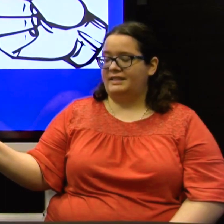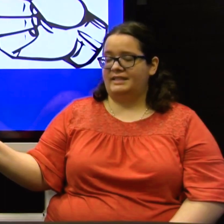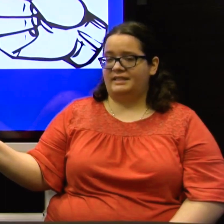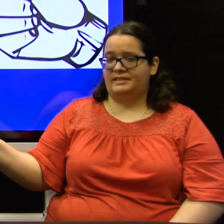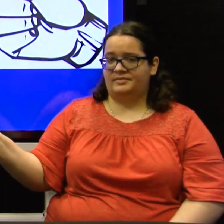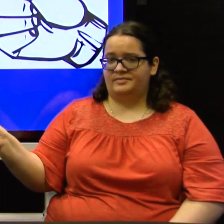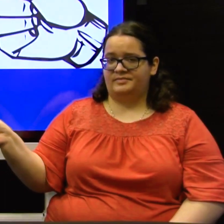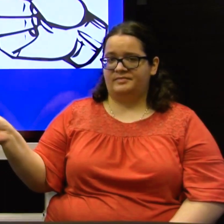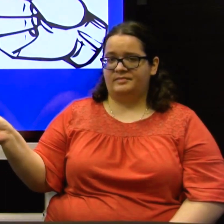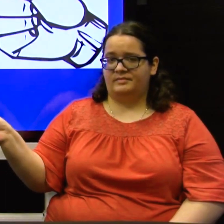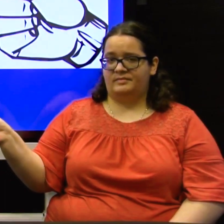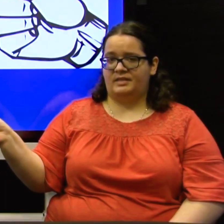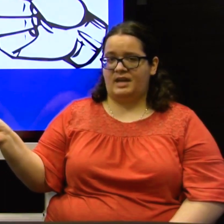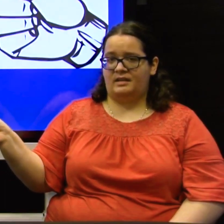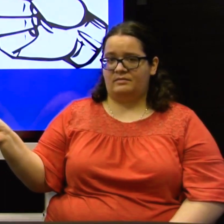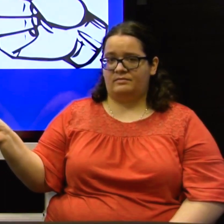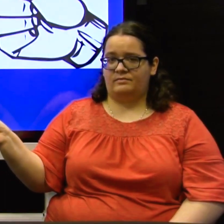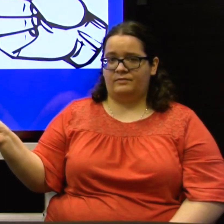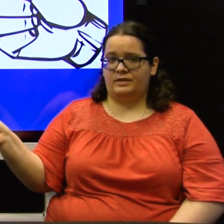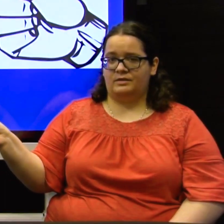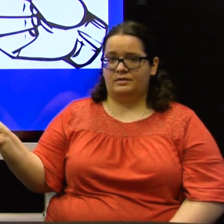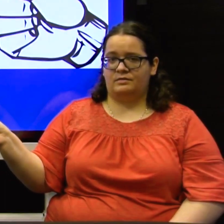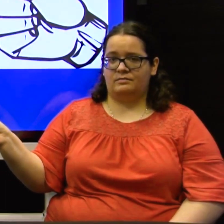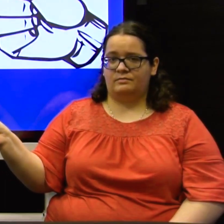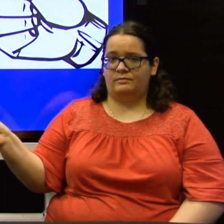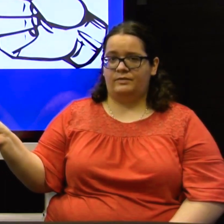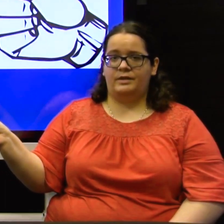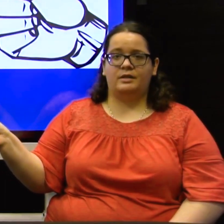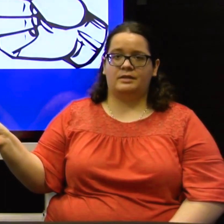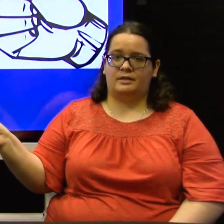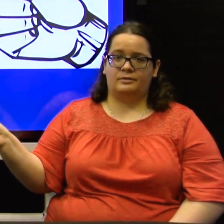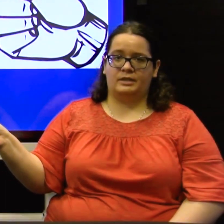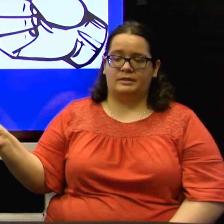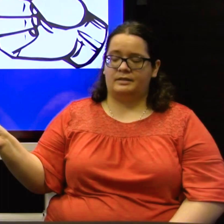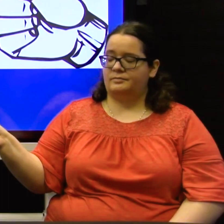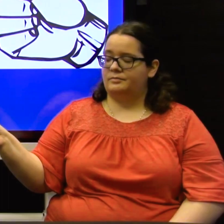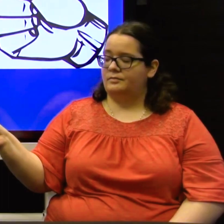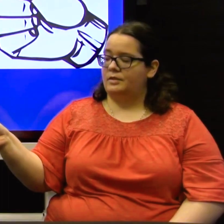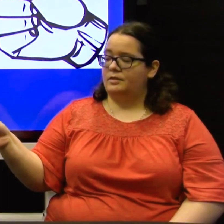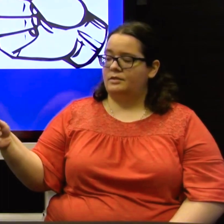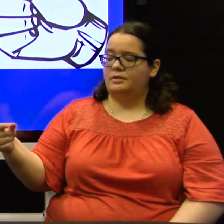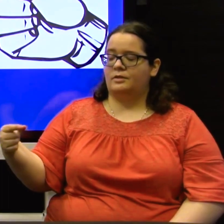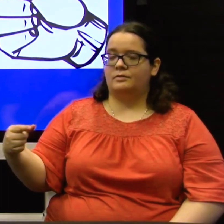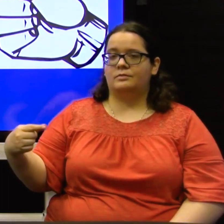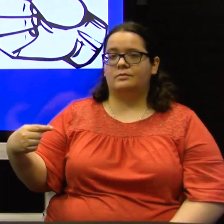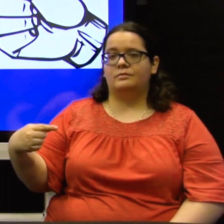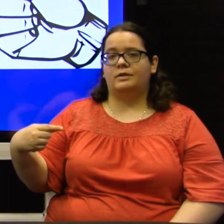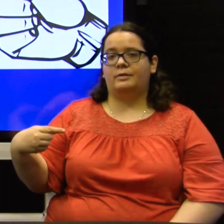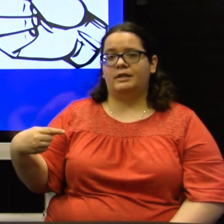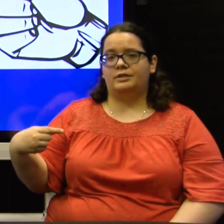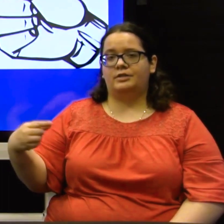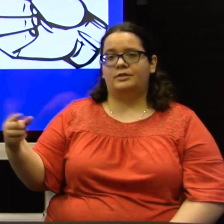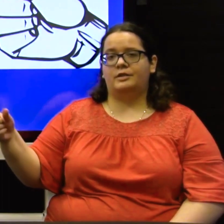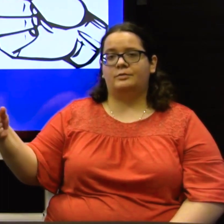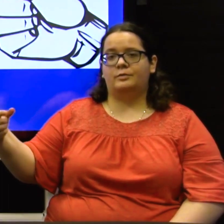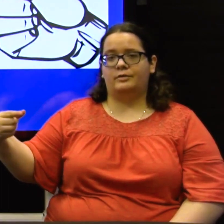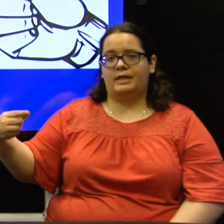this, that feels very unnatural, doesn't it? So, what you actually do is rotate